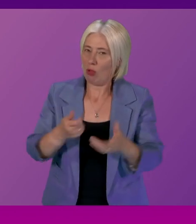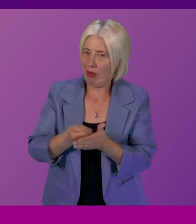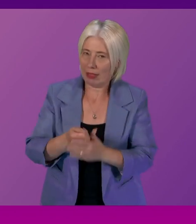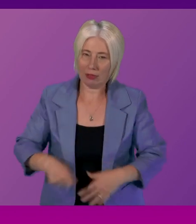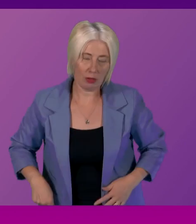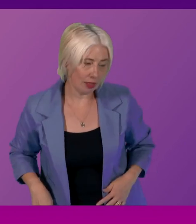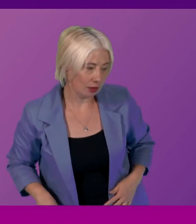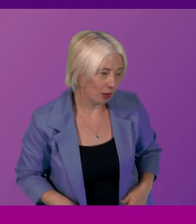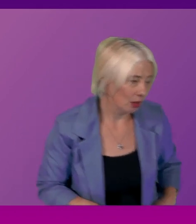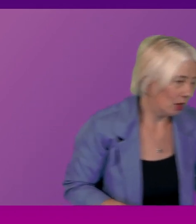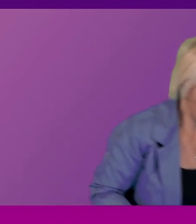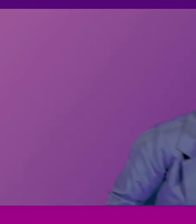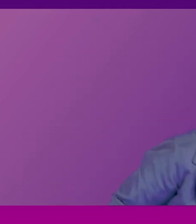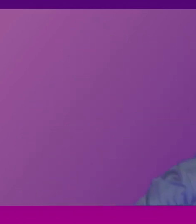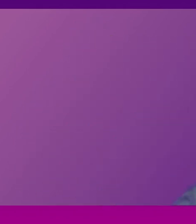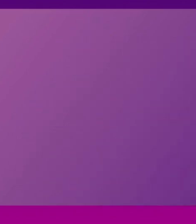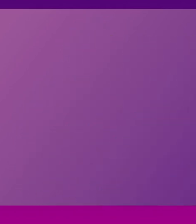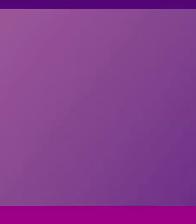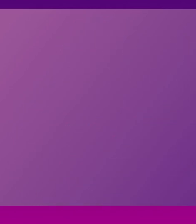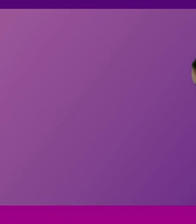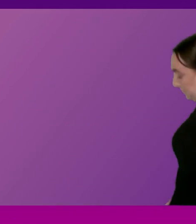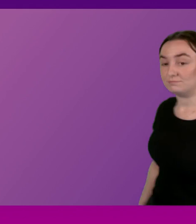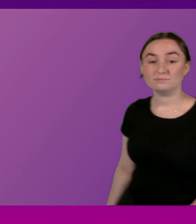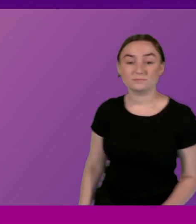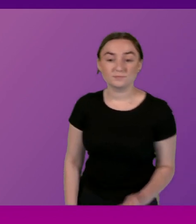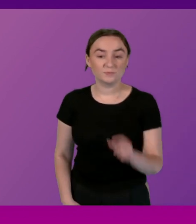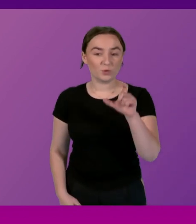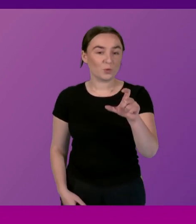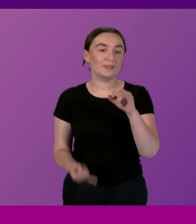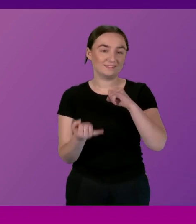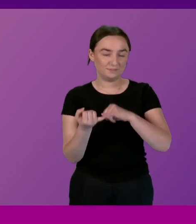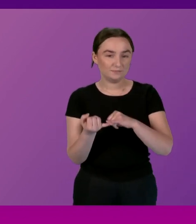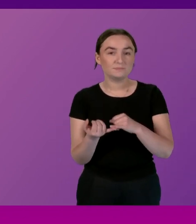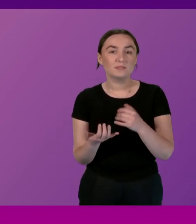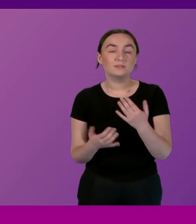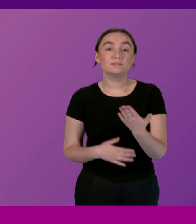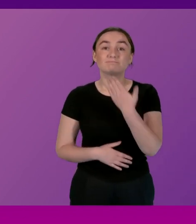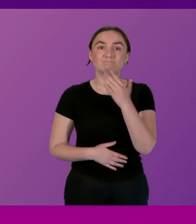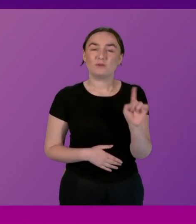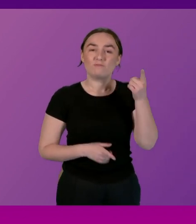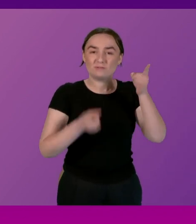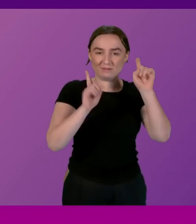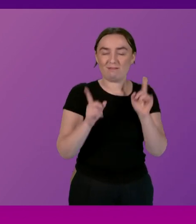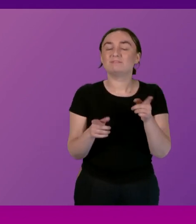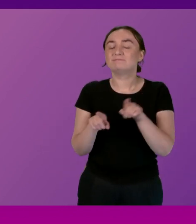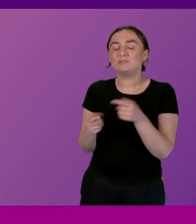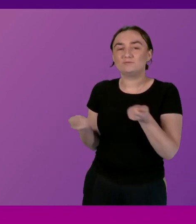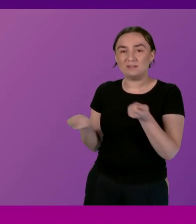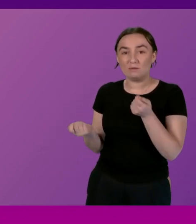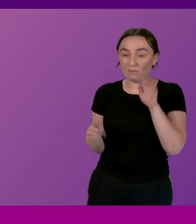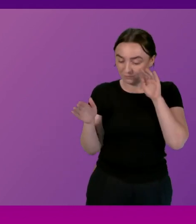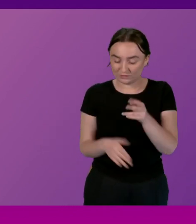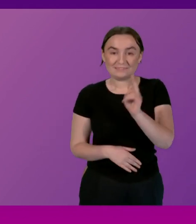and Colette Stevenson thanks convener first minister no surprise I'm going to focus in again on child poverty